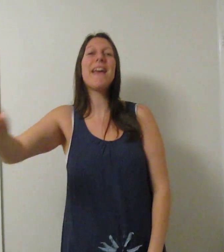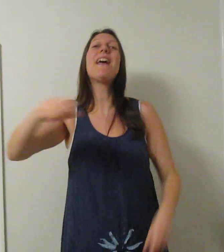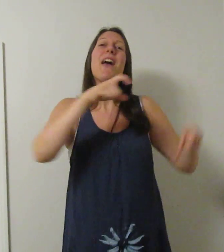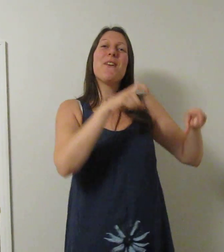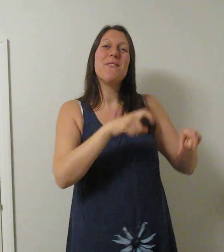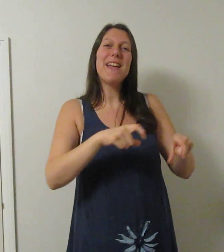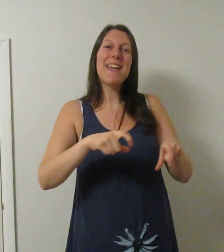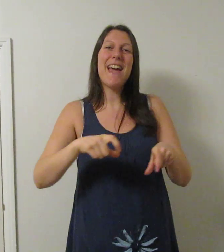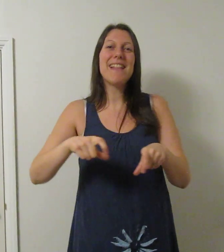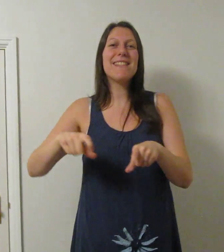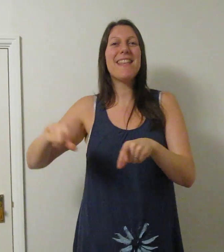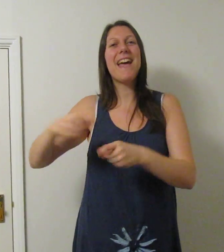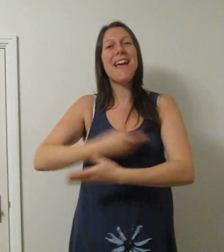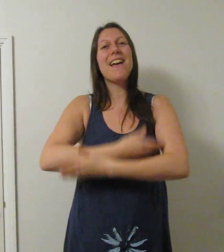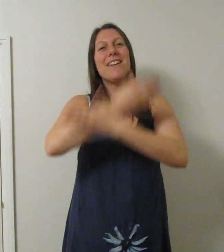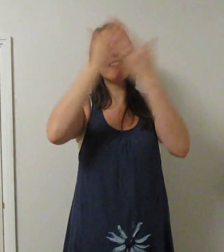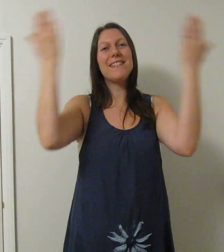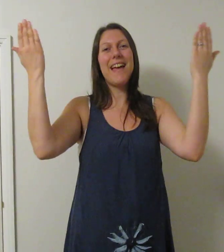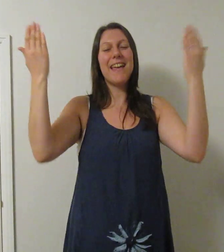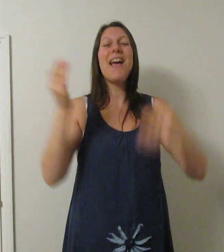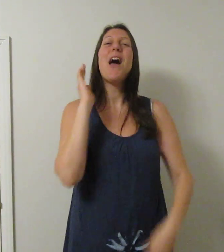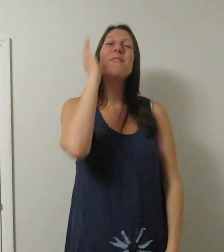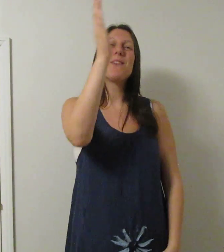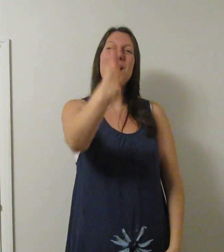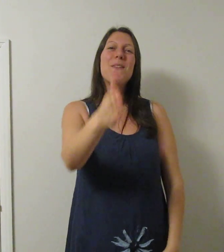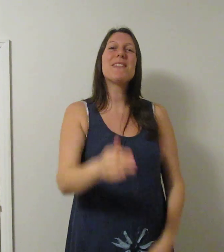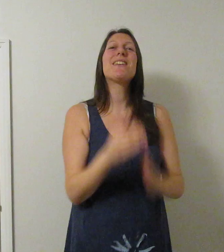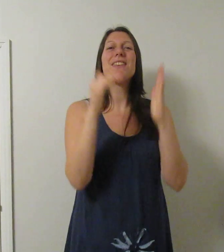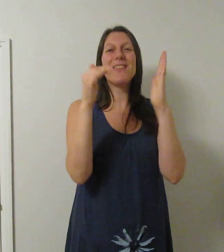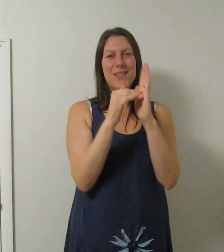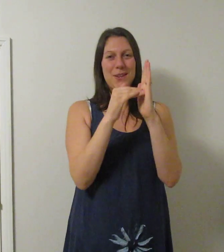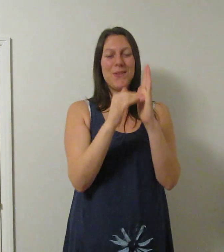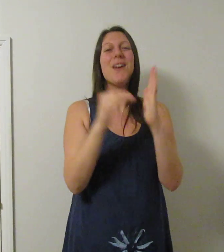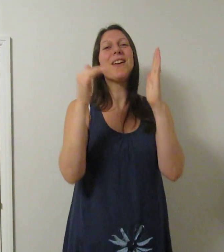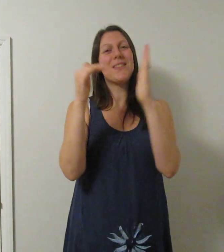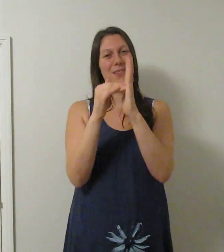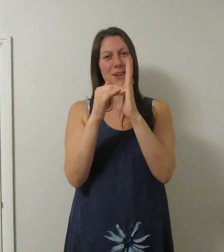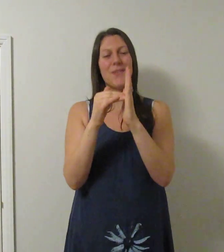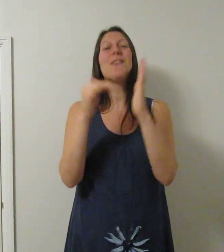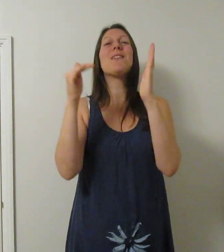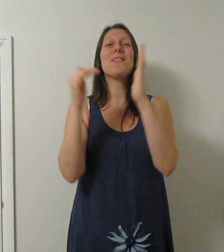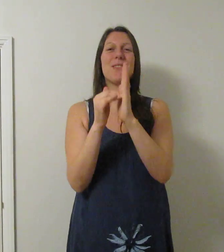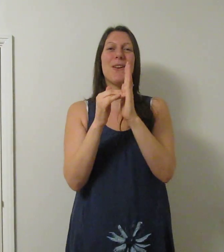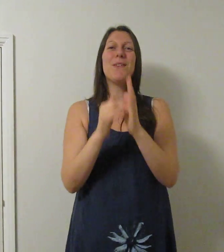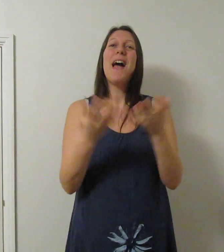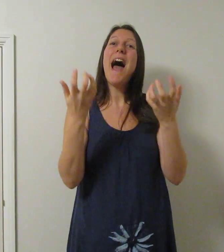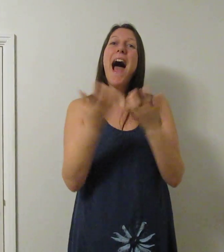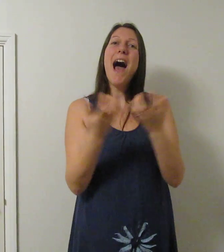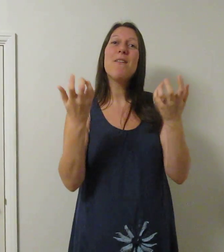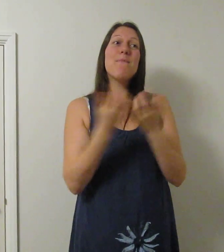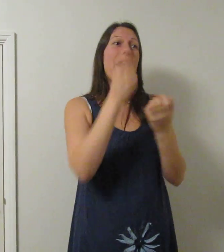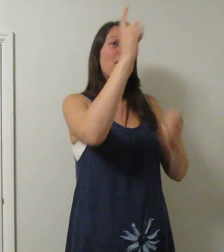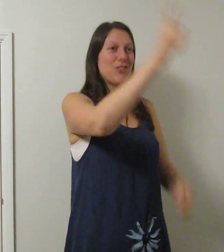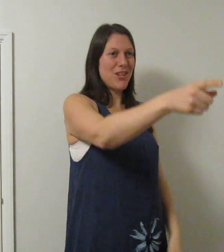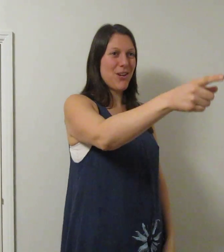We can stay all day We're going to the zoo, zoo, zoo How about you,